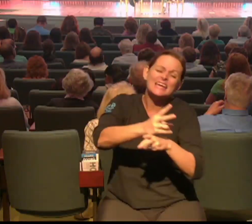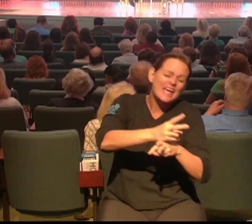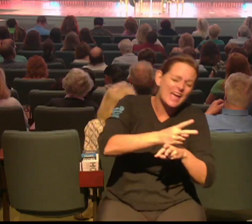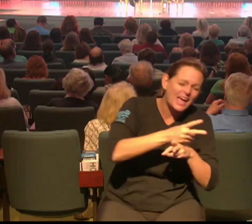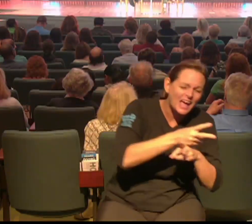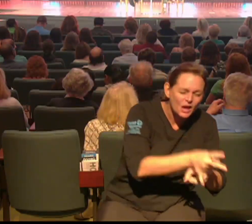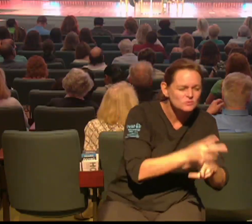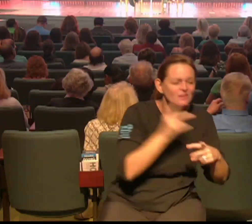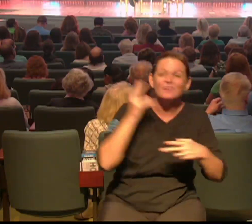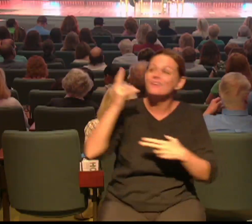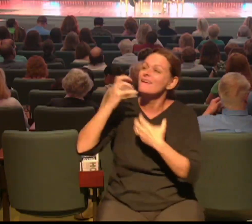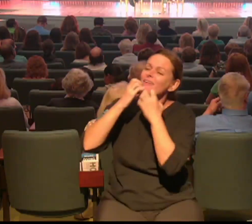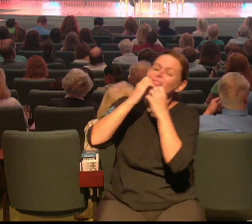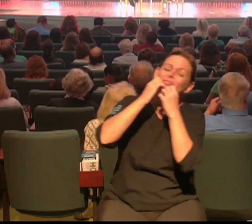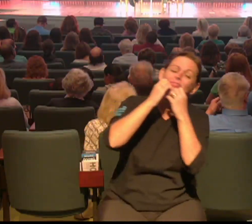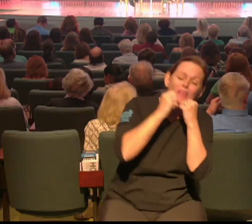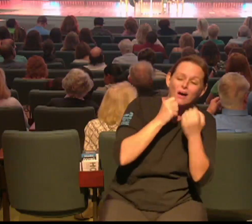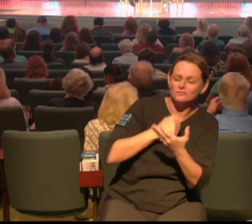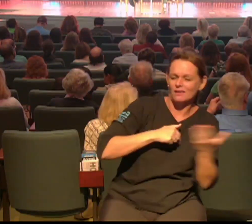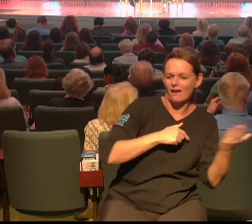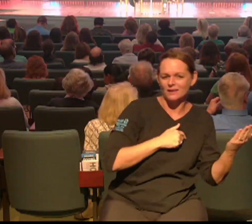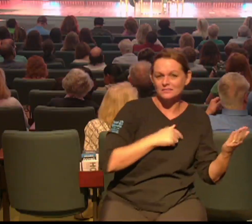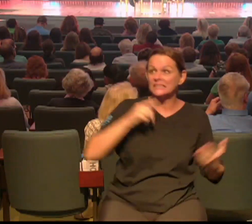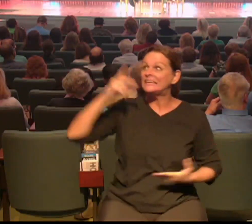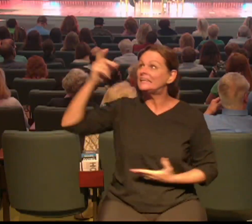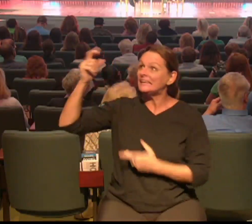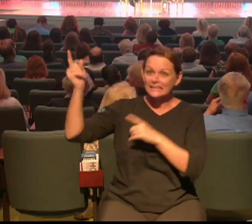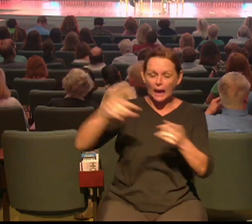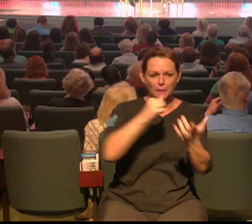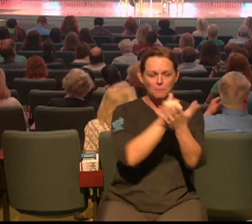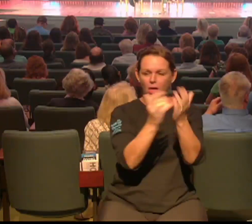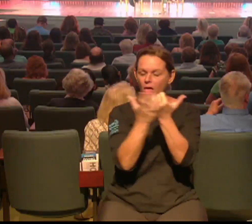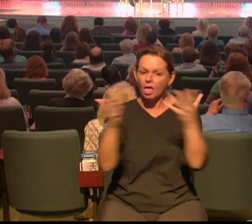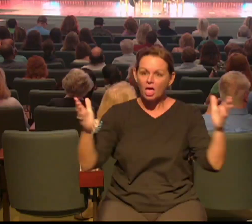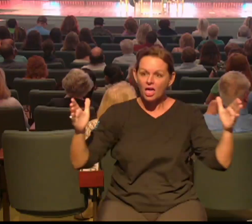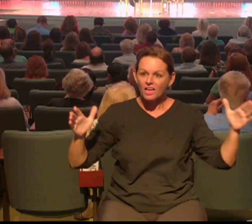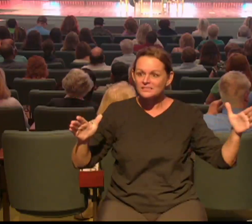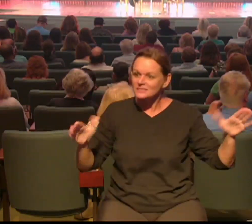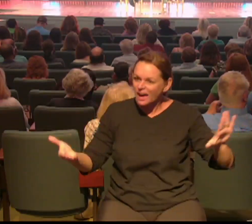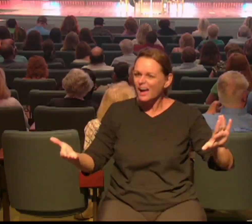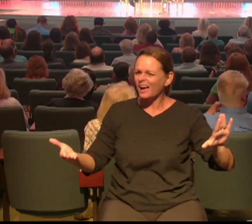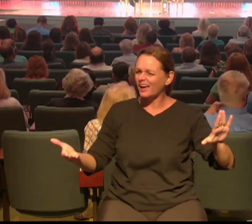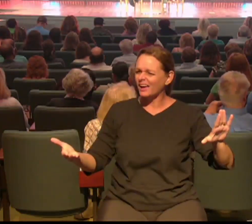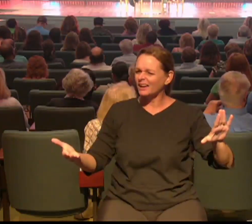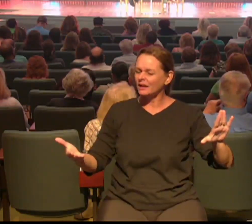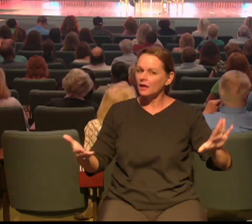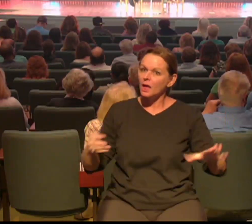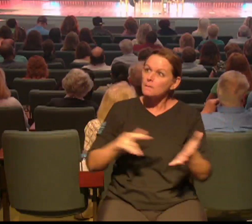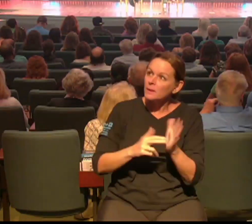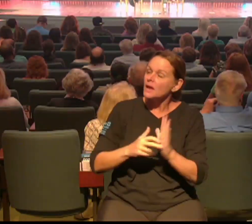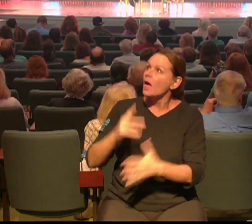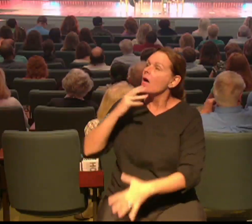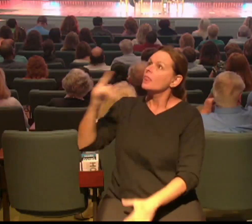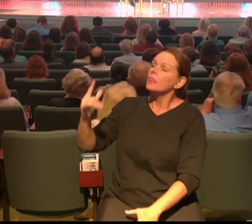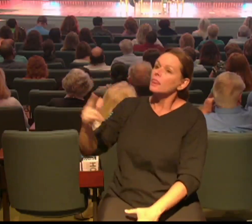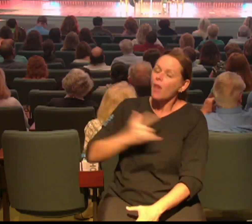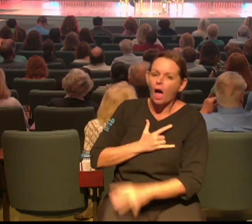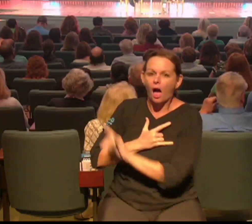his life, if he would, that he gave generously and that he served tirelessly just to reach